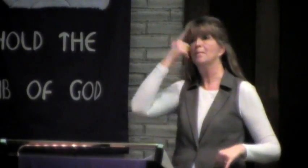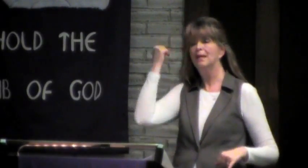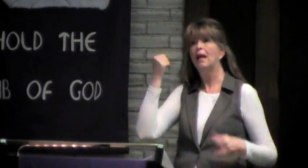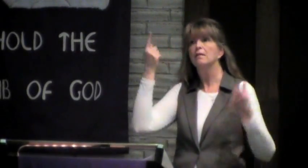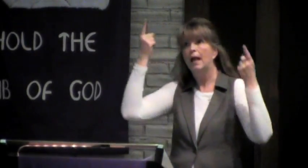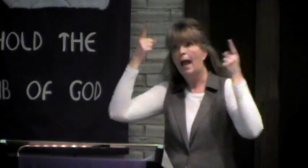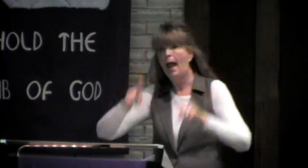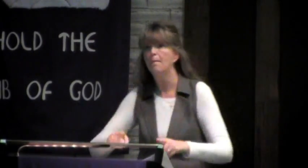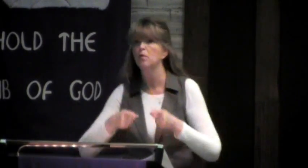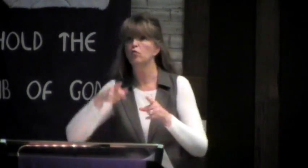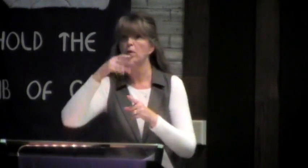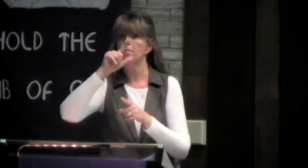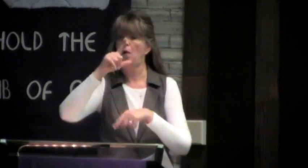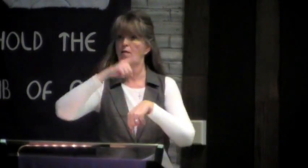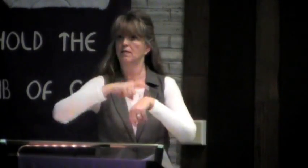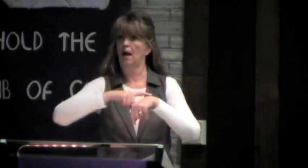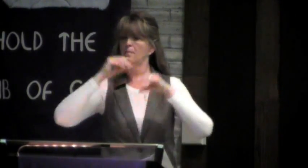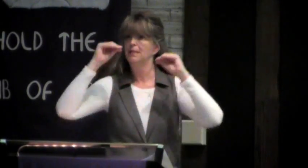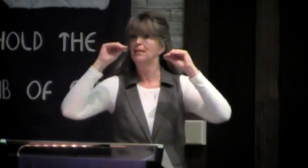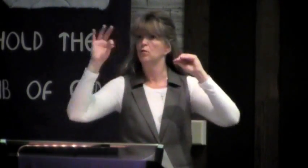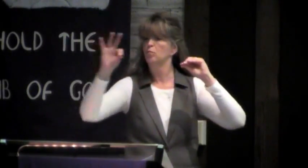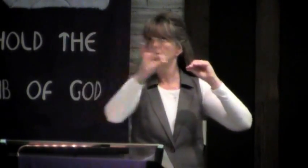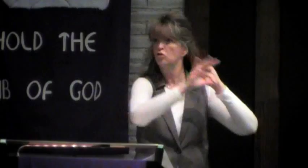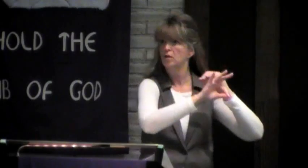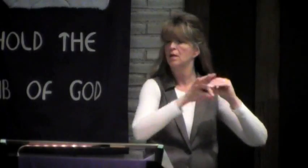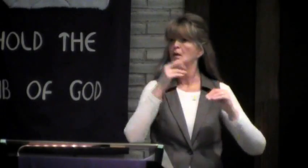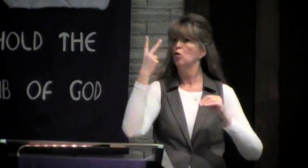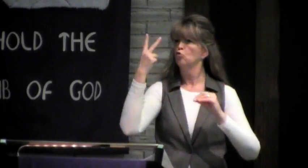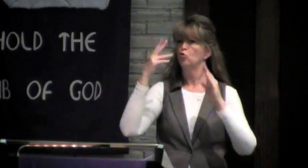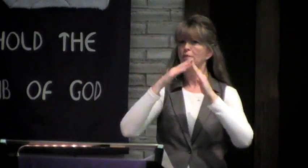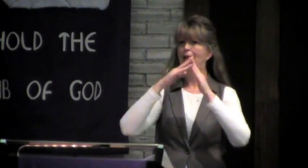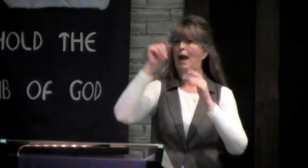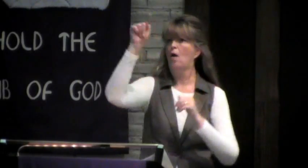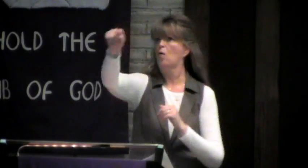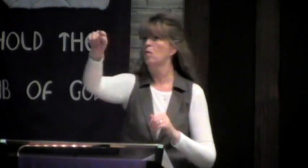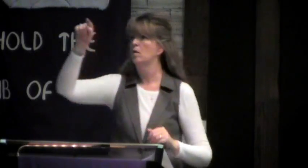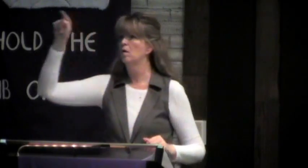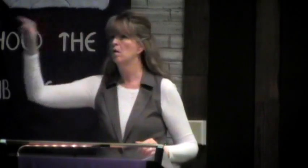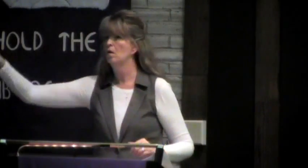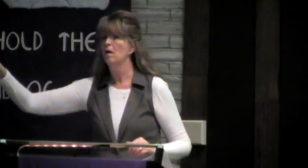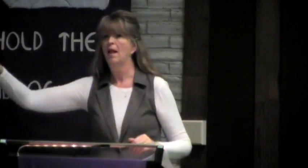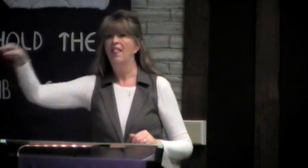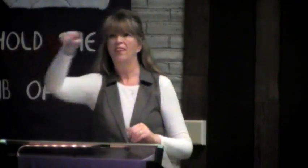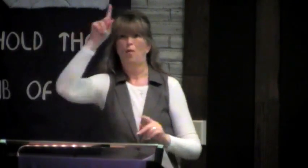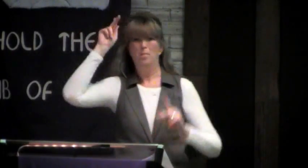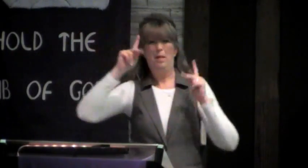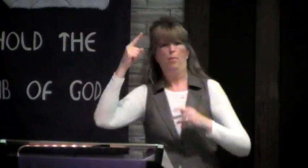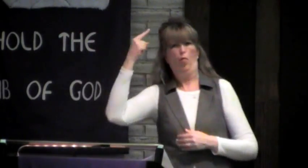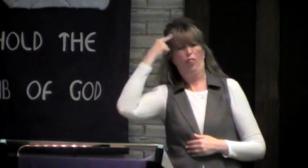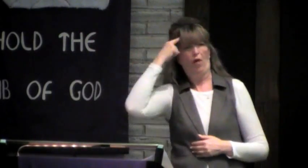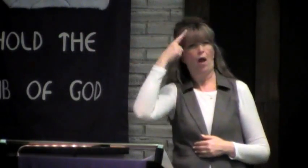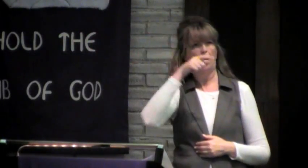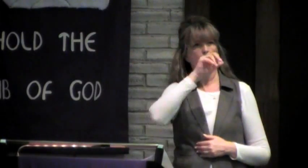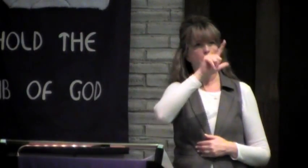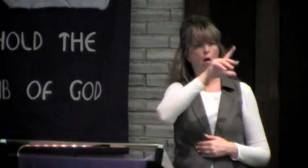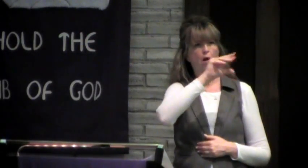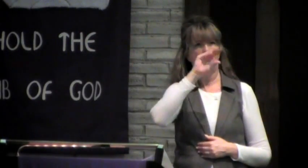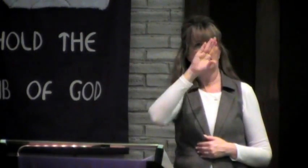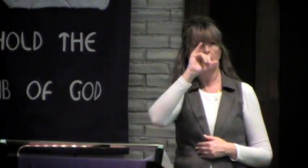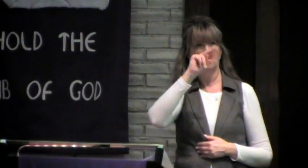And Paul keeps referring to someone else, because in Paul's time, he was preaching in two different towns.